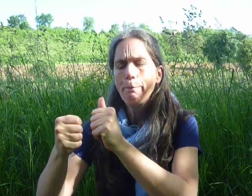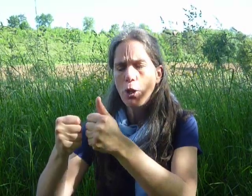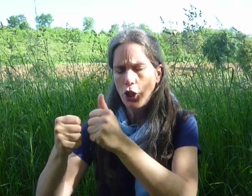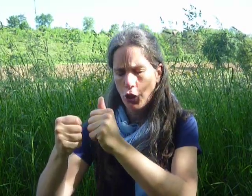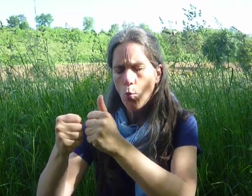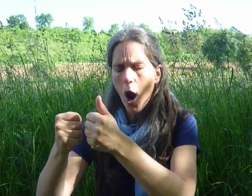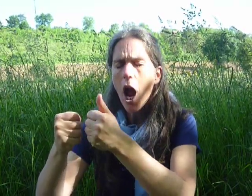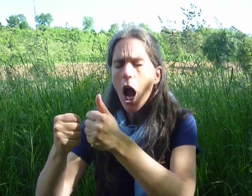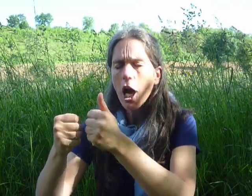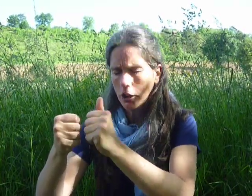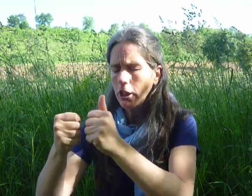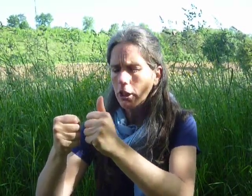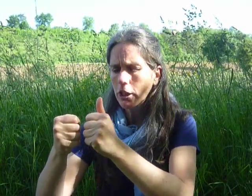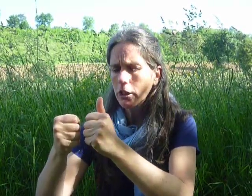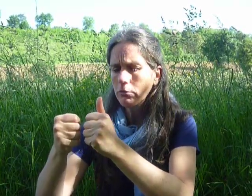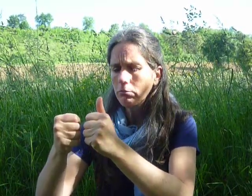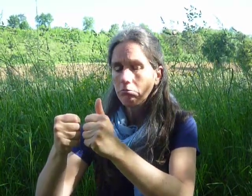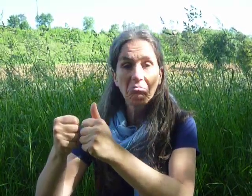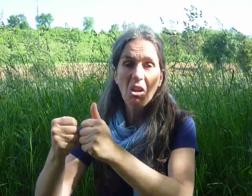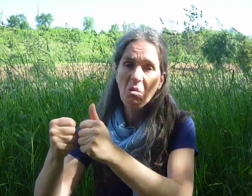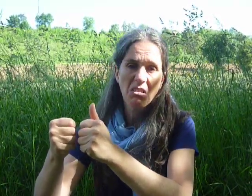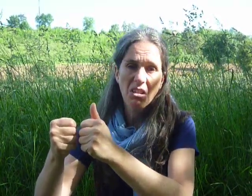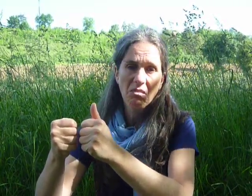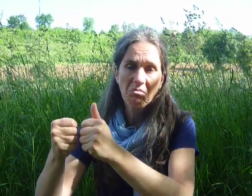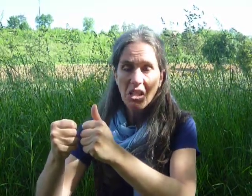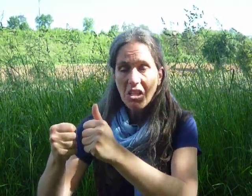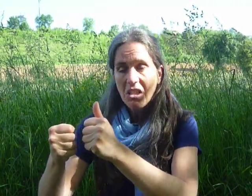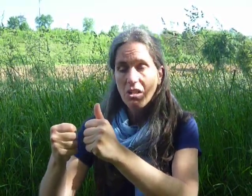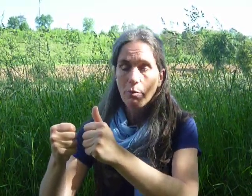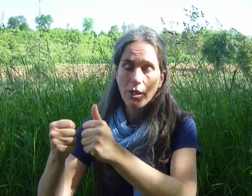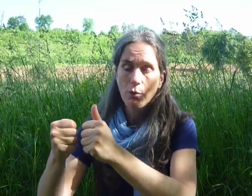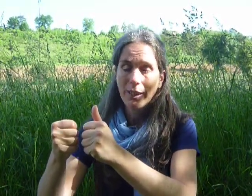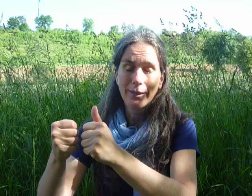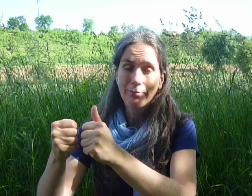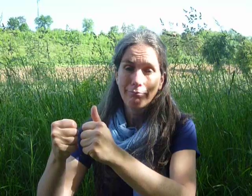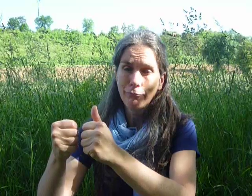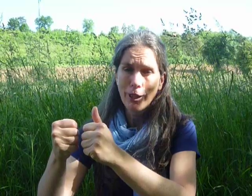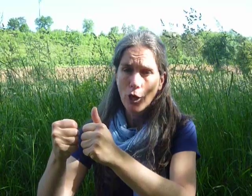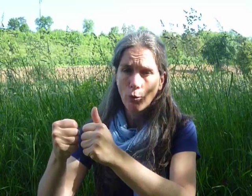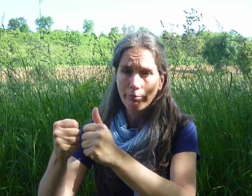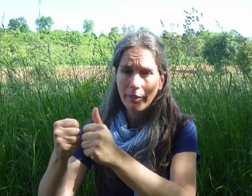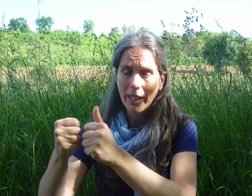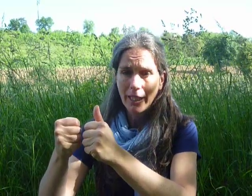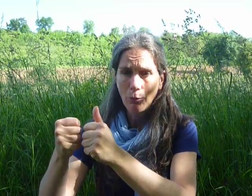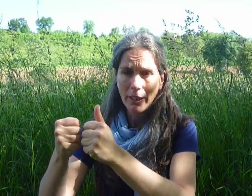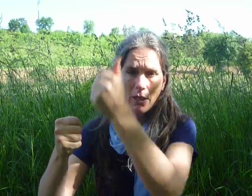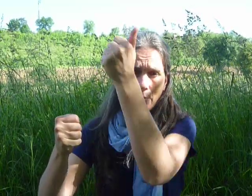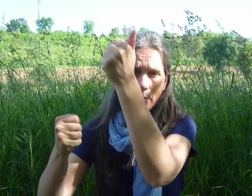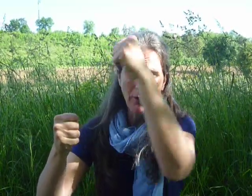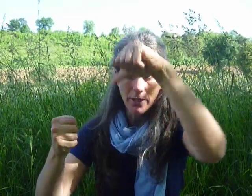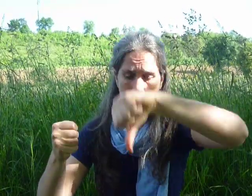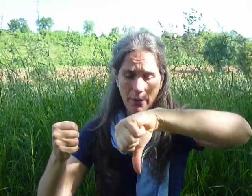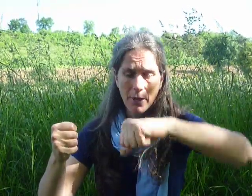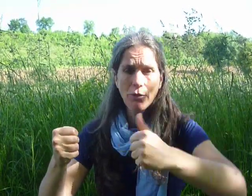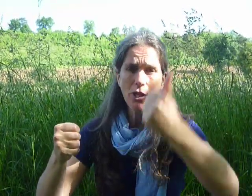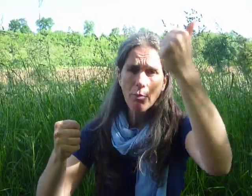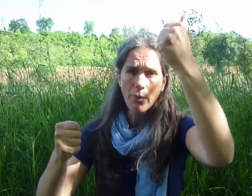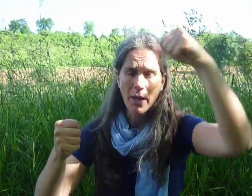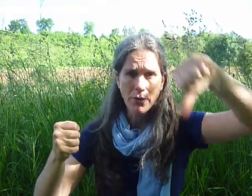Mr. Waggle. No answer. So Mr. Wiggle went home and he went up the mountain, down the mountain, up the mountain,